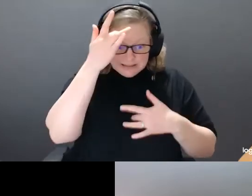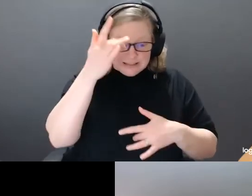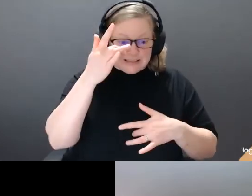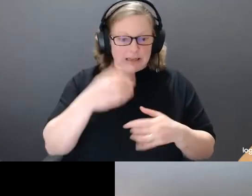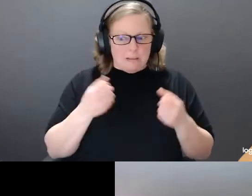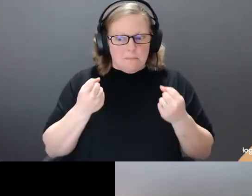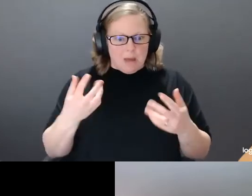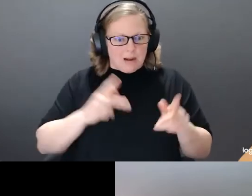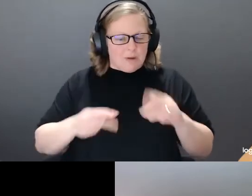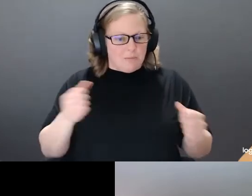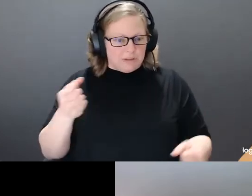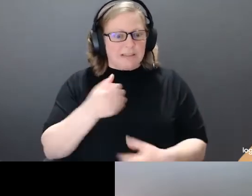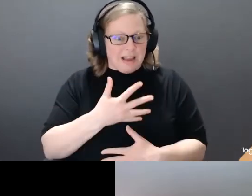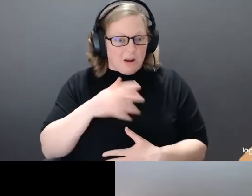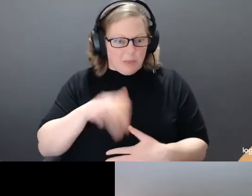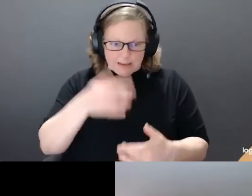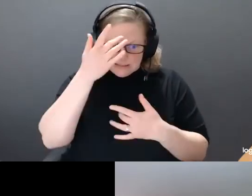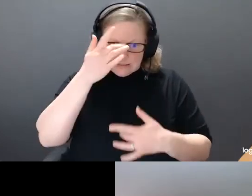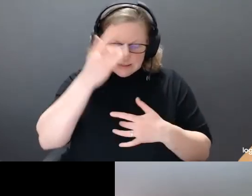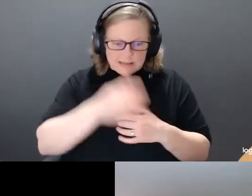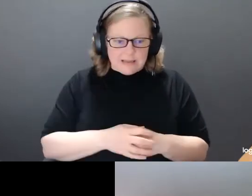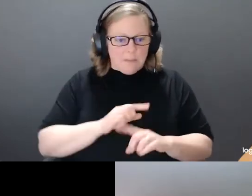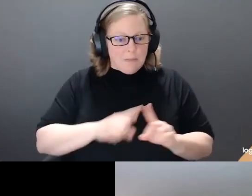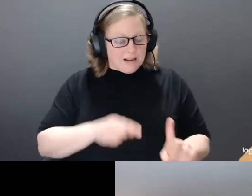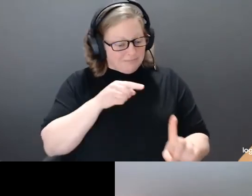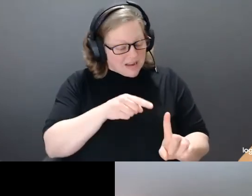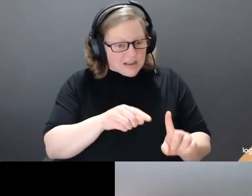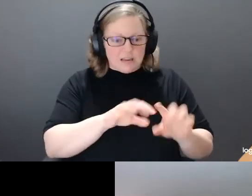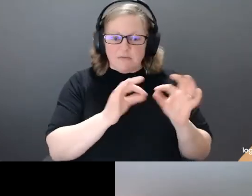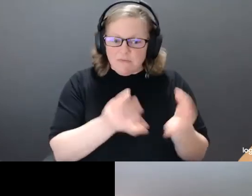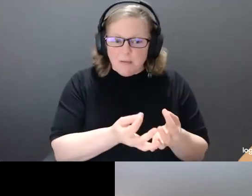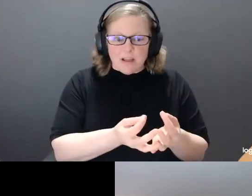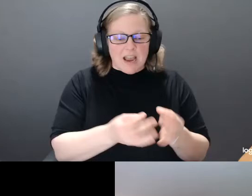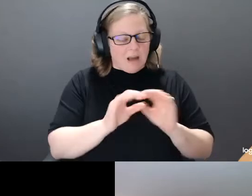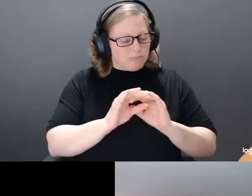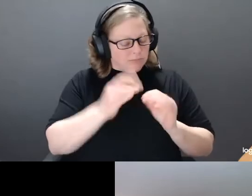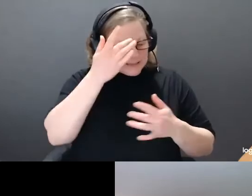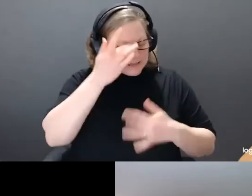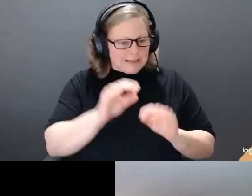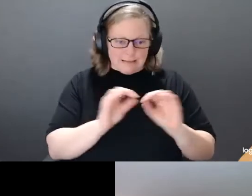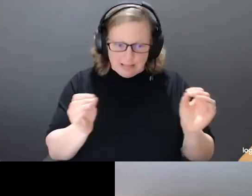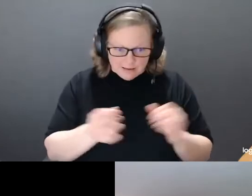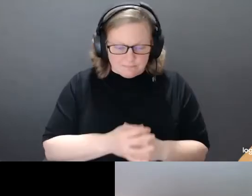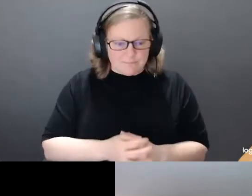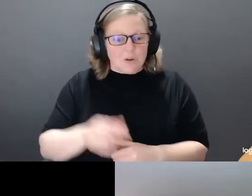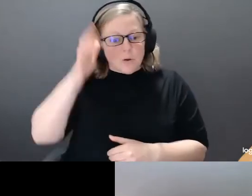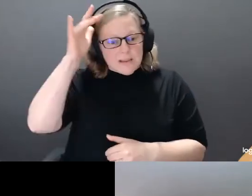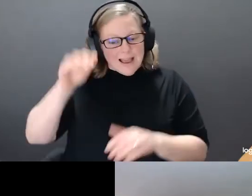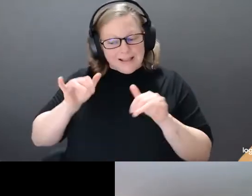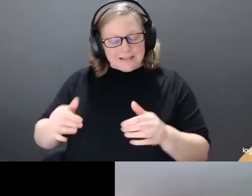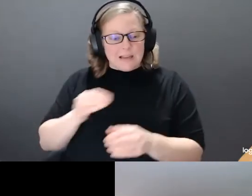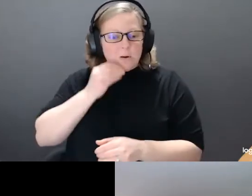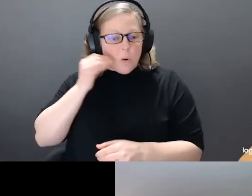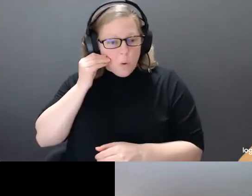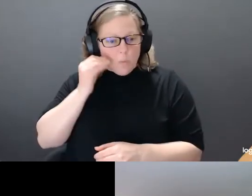Fortunately, he and his family experienced no ill effects. Dad stayed home in Low Farm to care for the other three children,